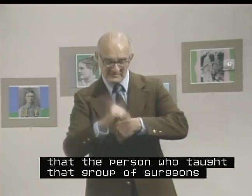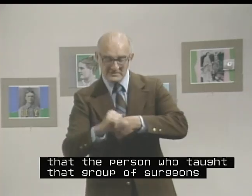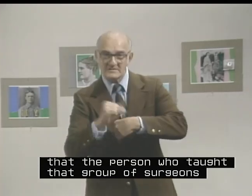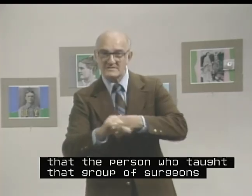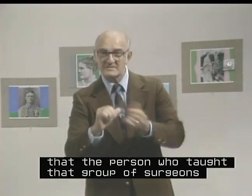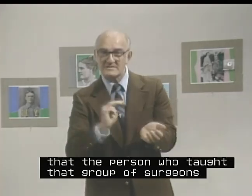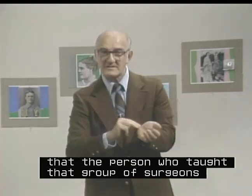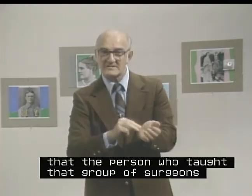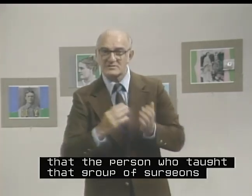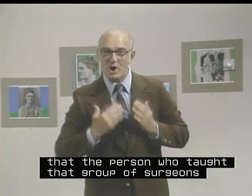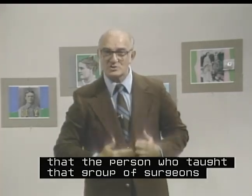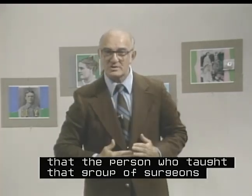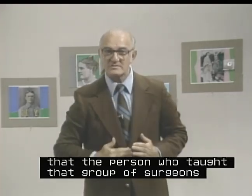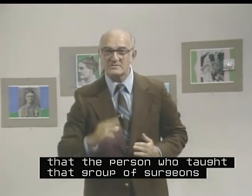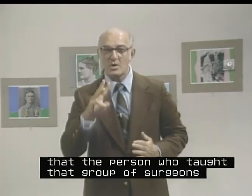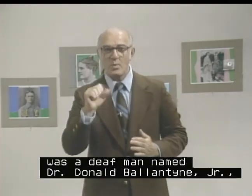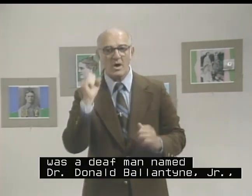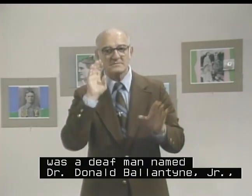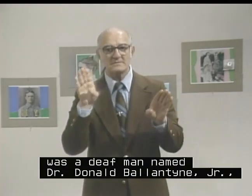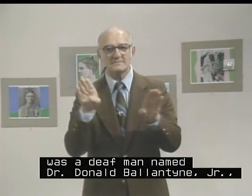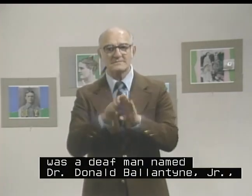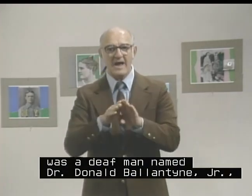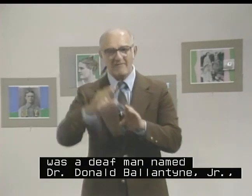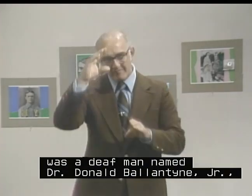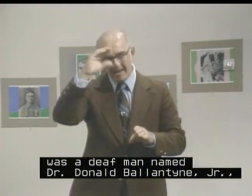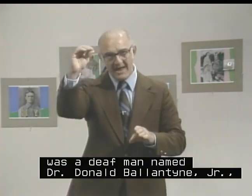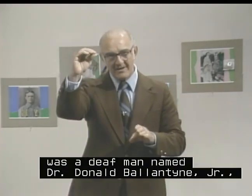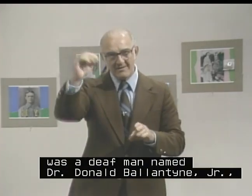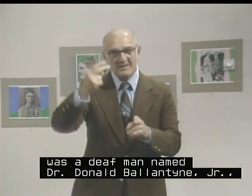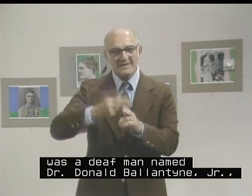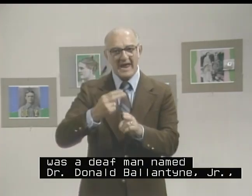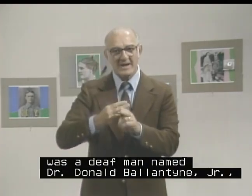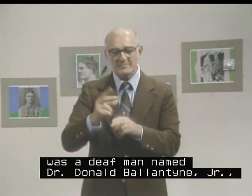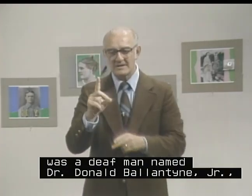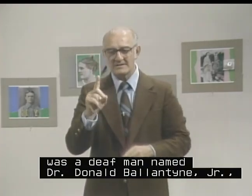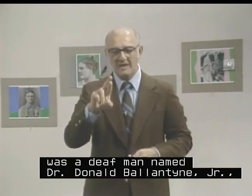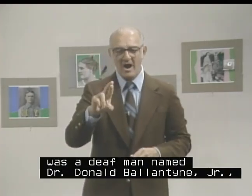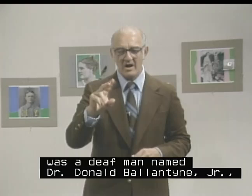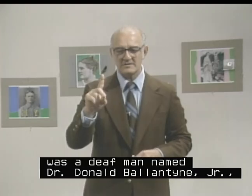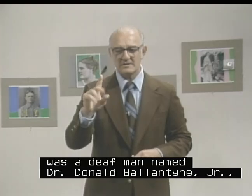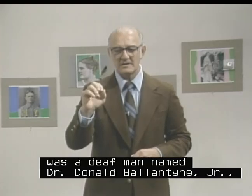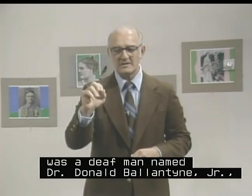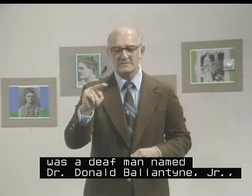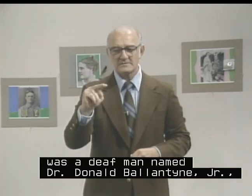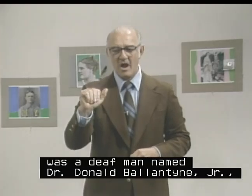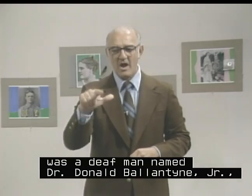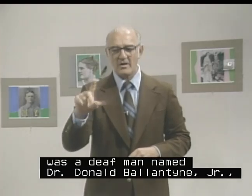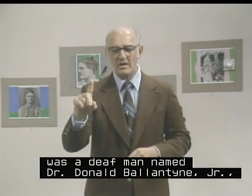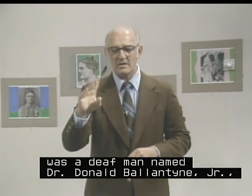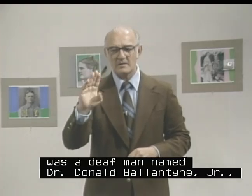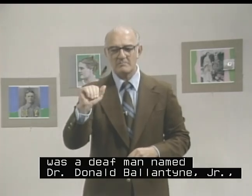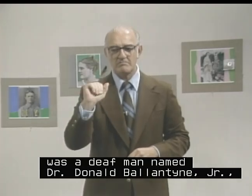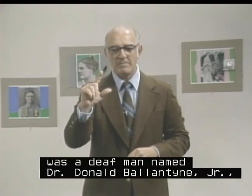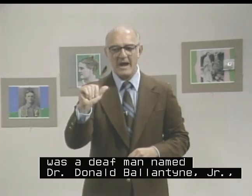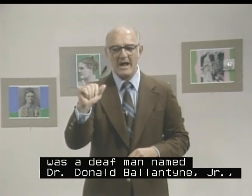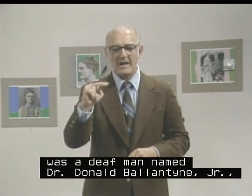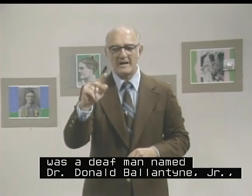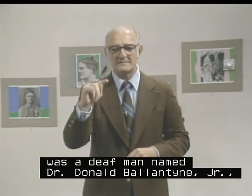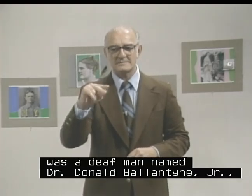surgeons was deaf man named Dr. Donald Ballantine,